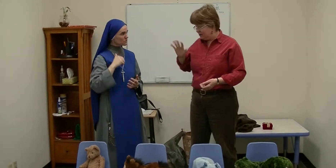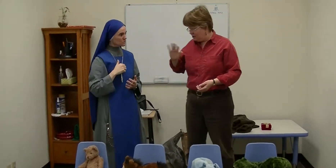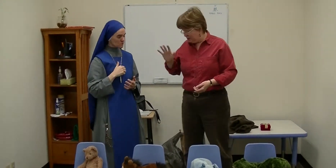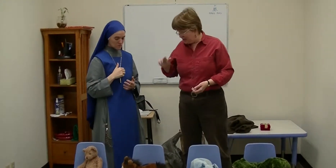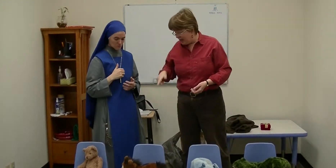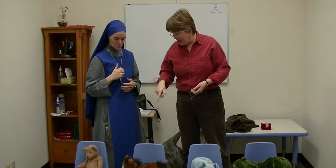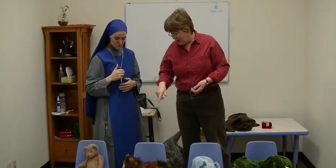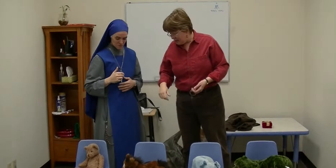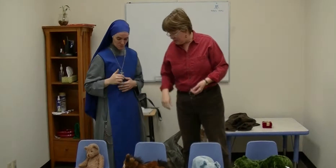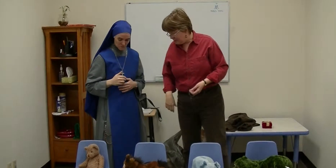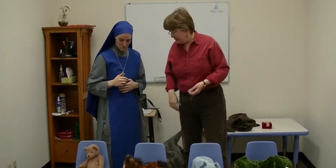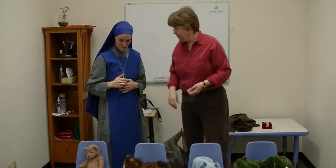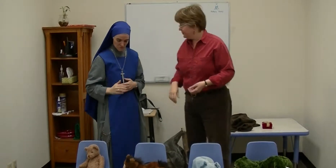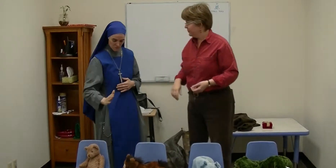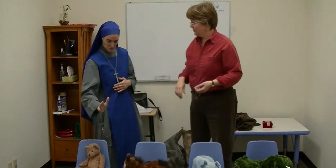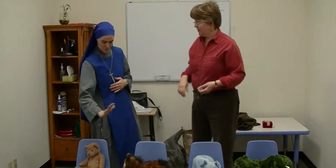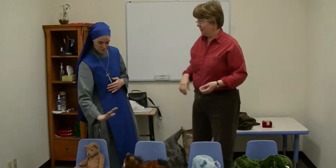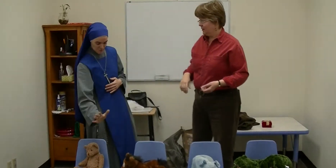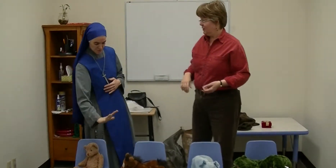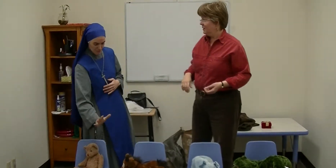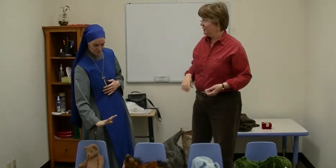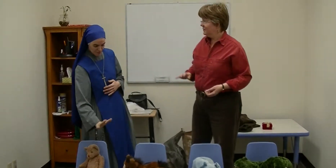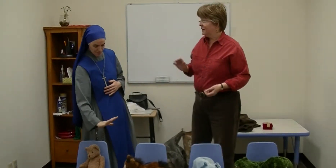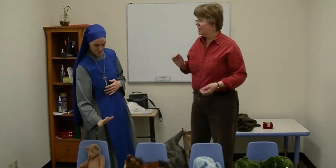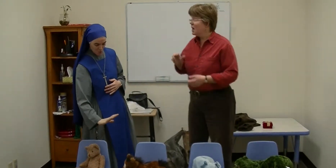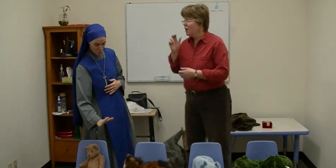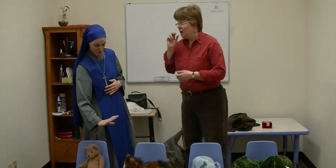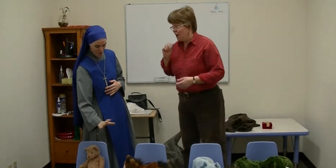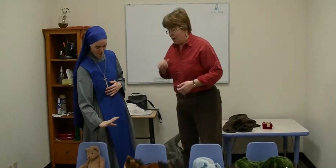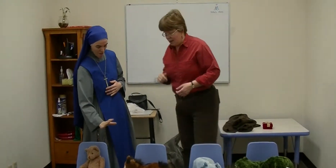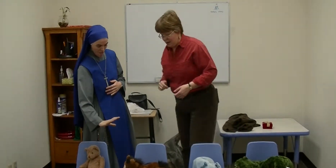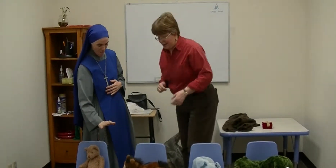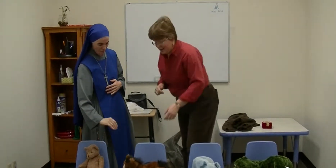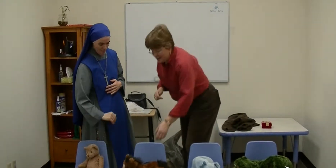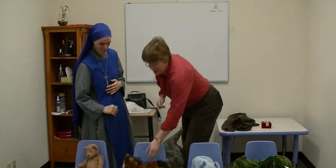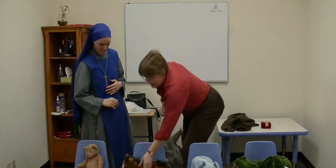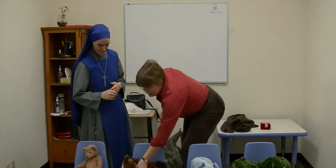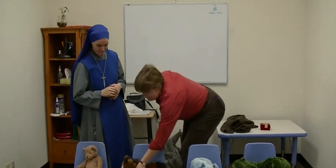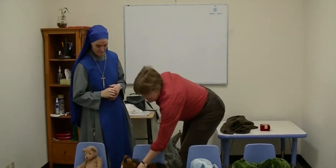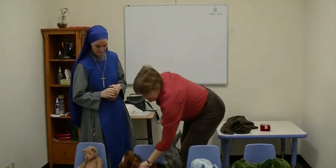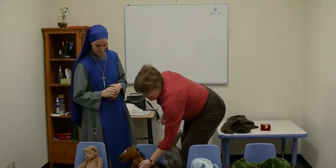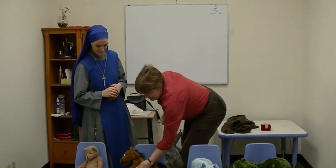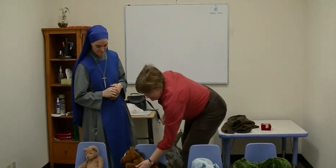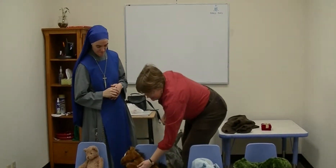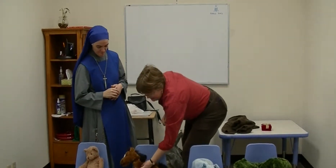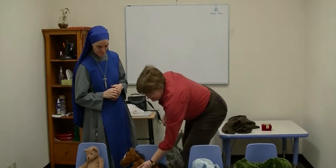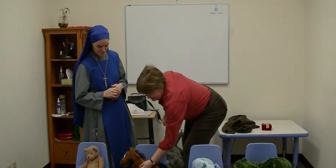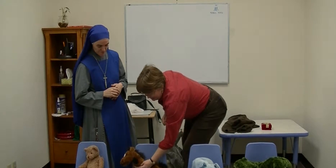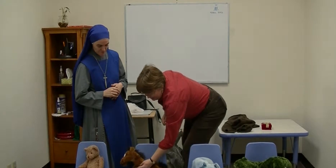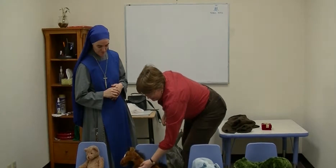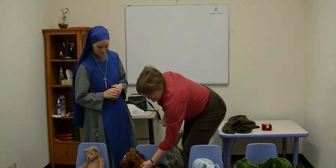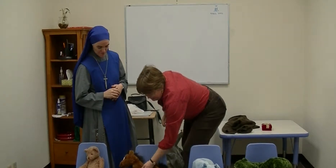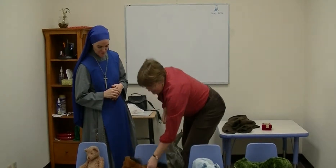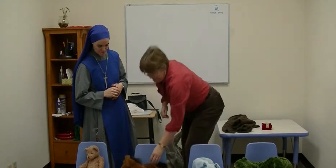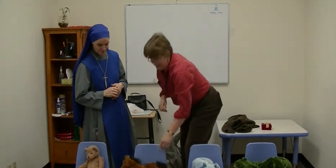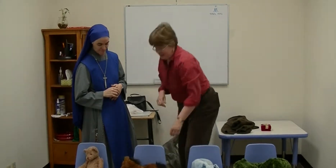Saluta eom. Salve eque. Ah. Salve, soror. Okay.